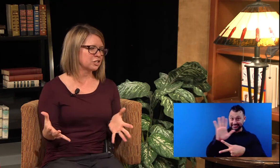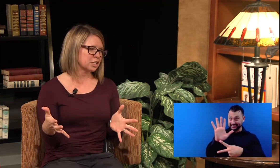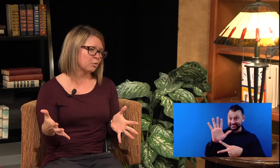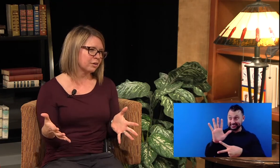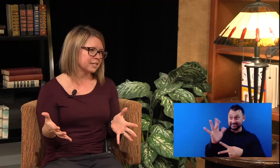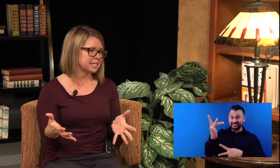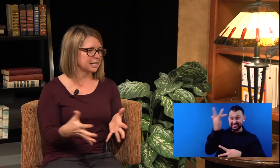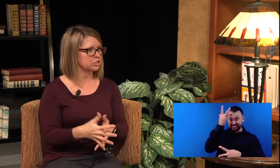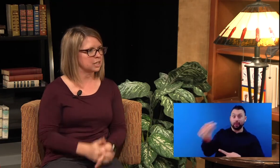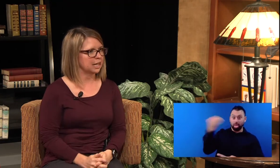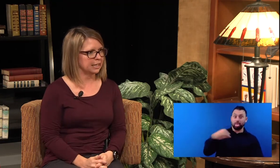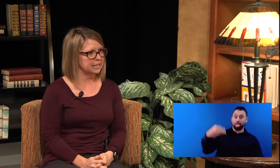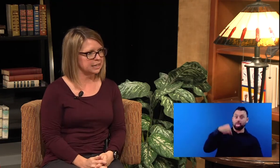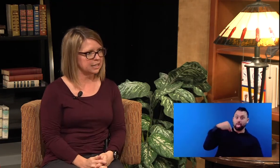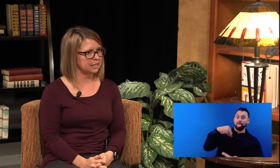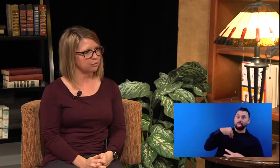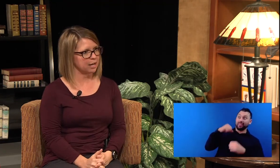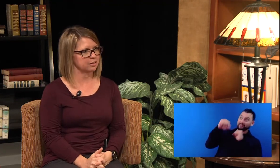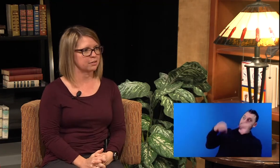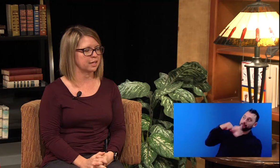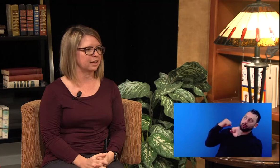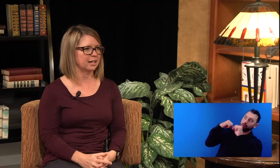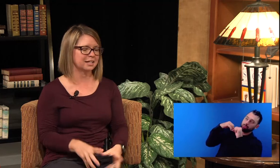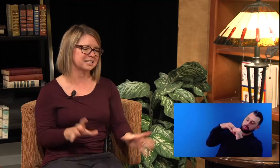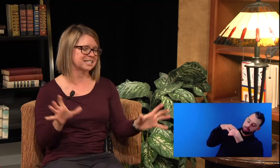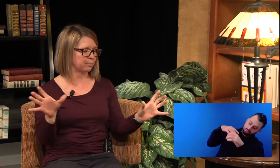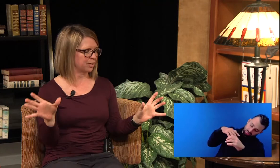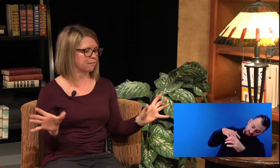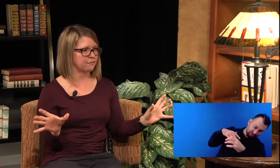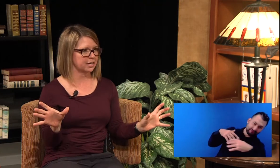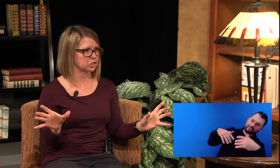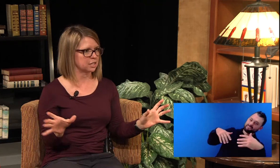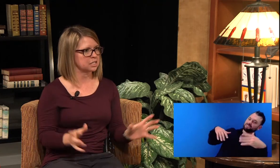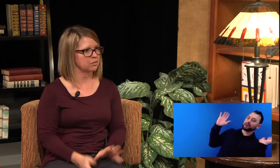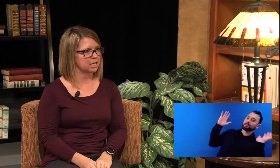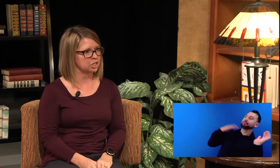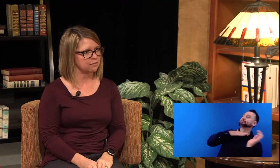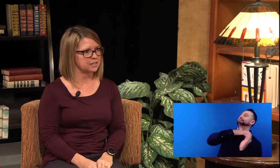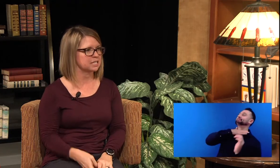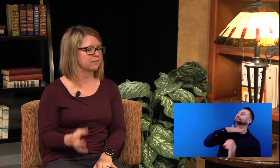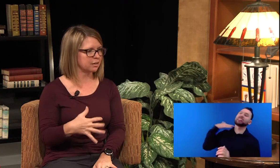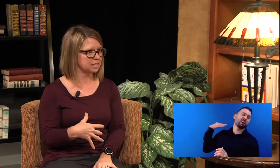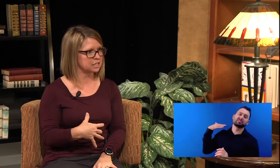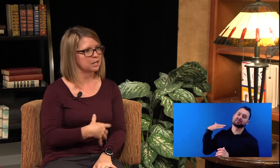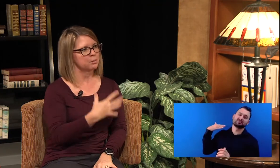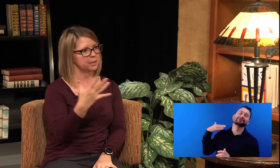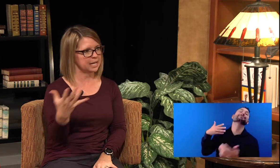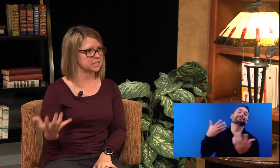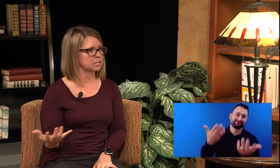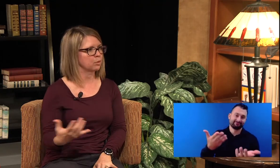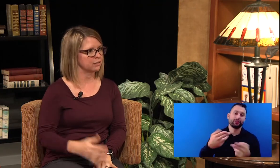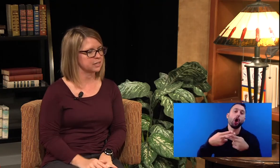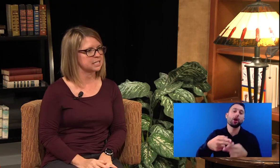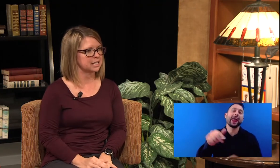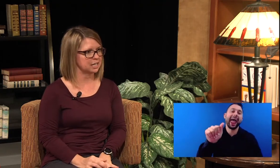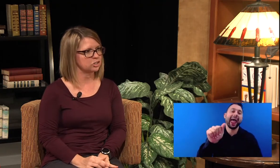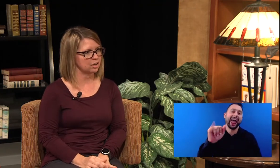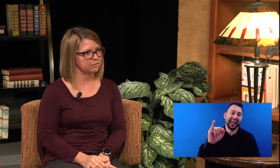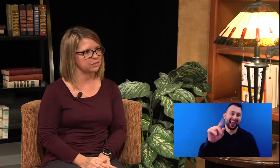just more of a stage than anything rather than a separate infection. So HIV is the virus, but AIDS is more of the stage of the